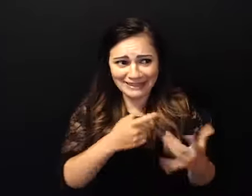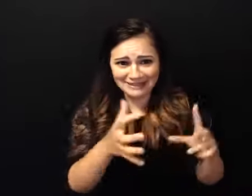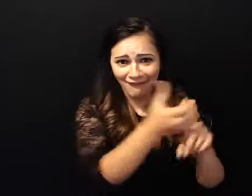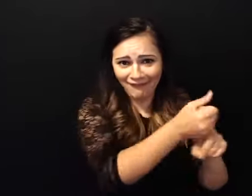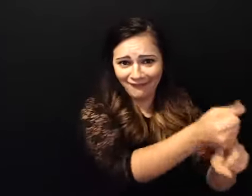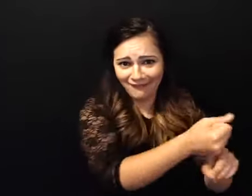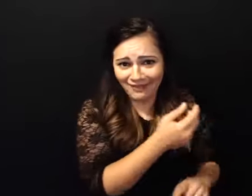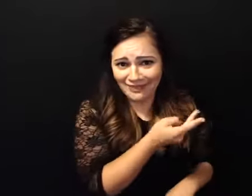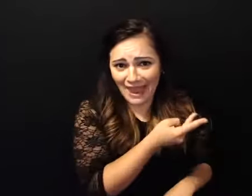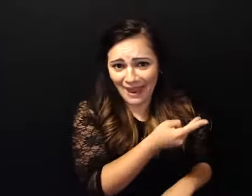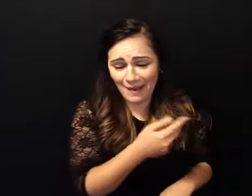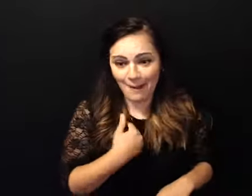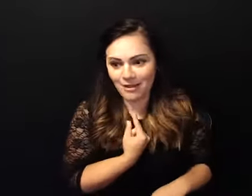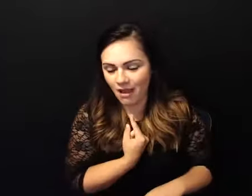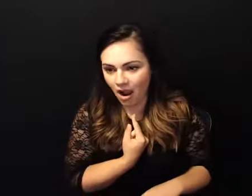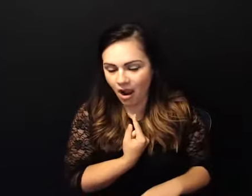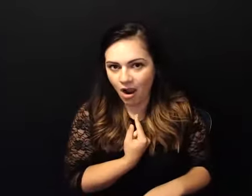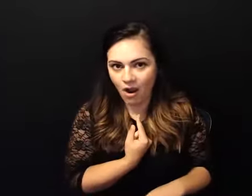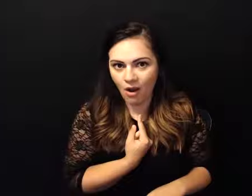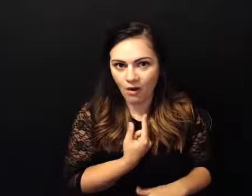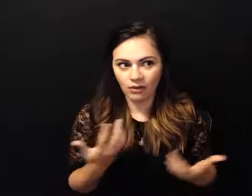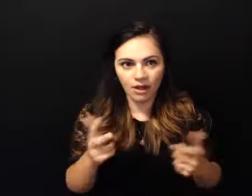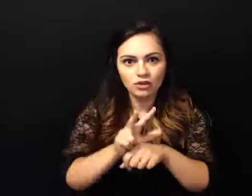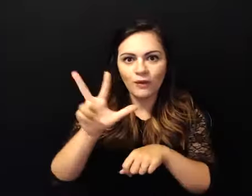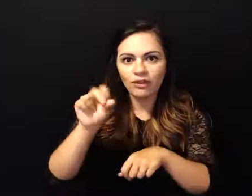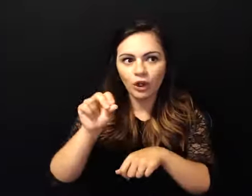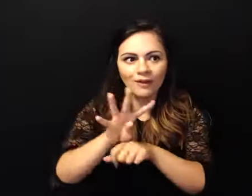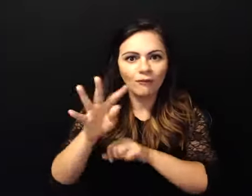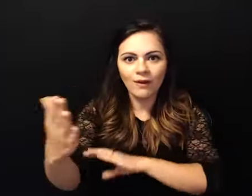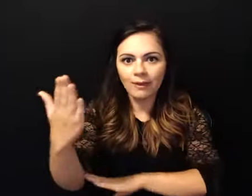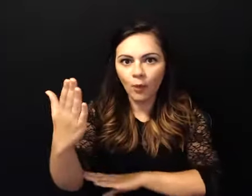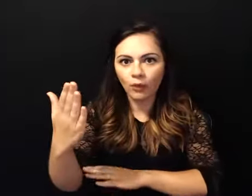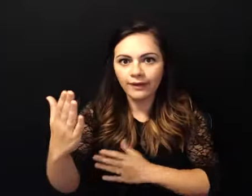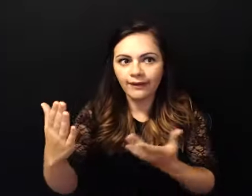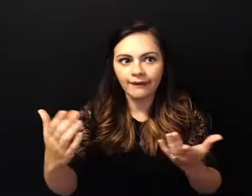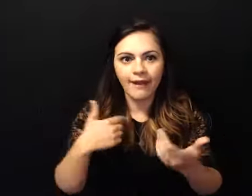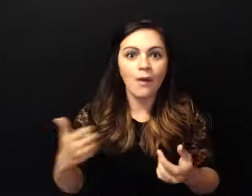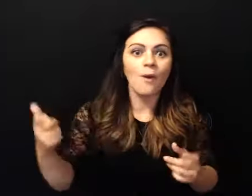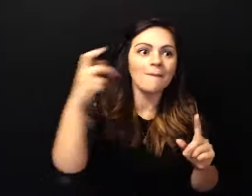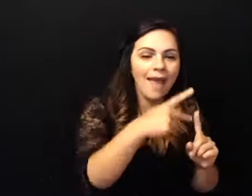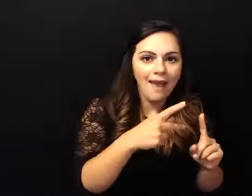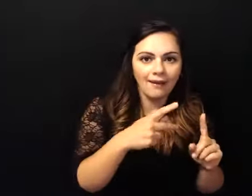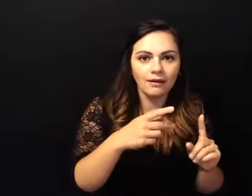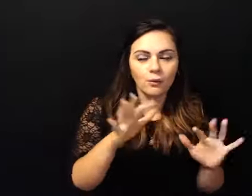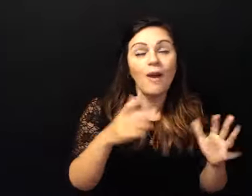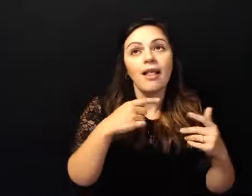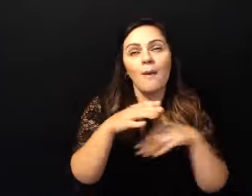uh it's you know 3 30 4 o'clock in the morning i went back into the hotel where the bar was called people i knew to come get me